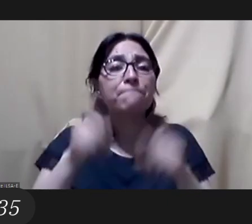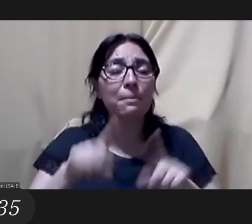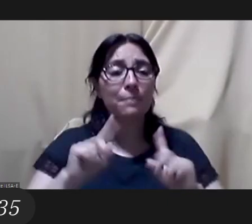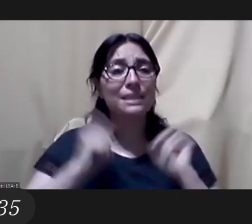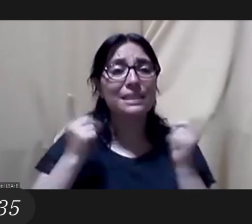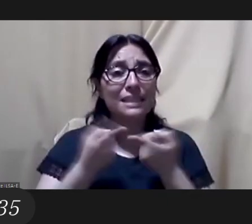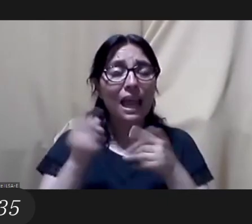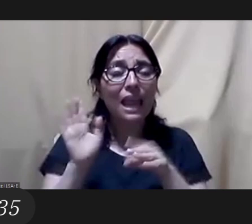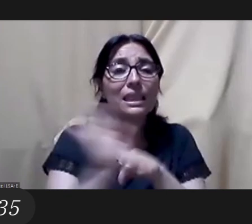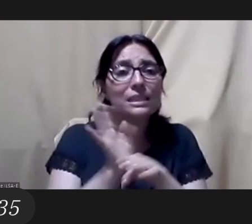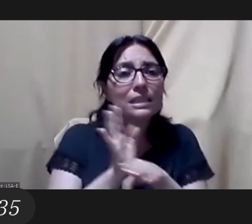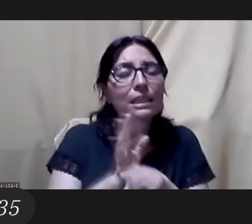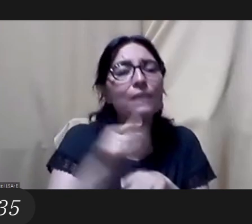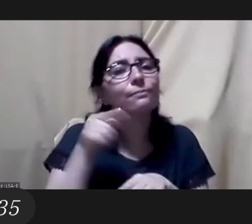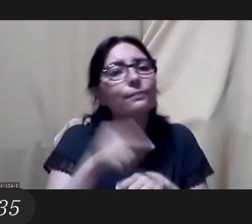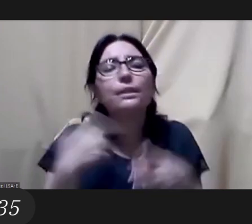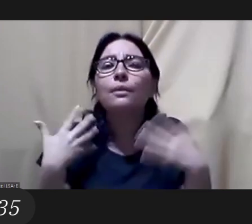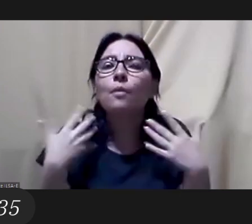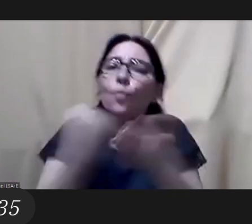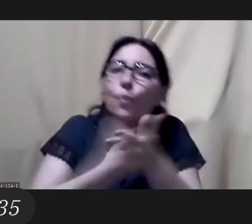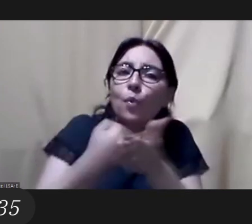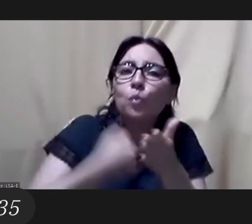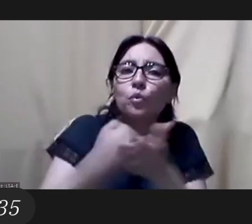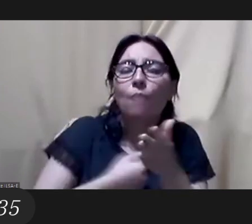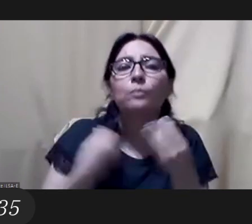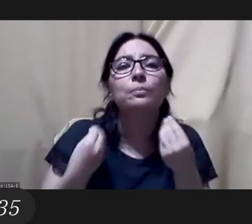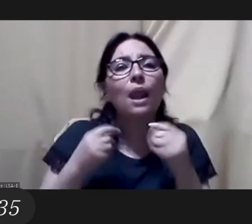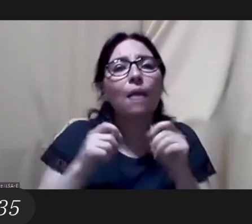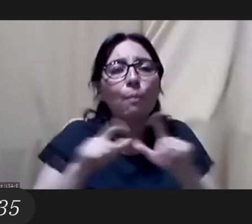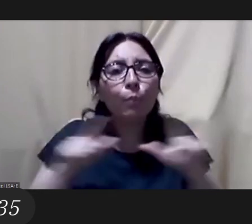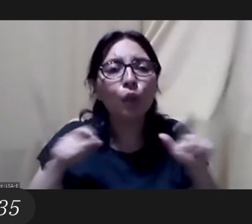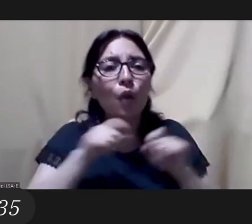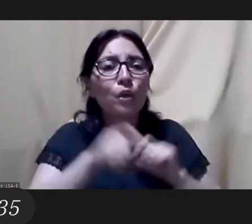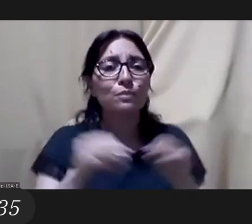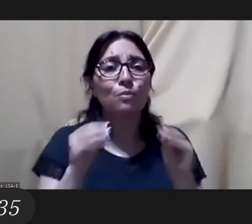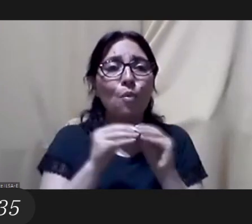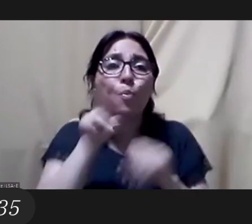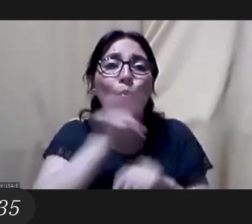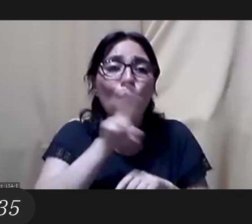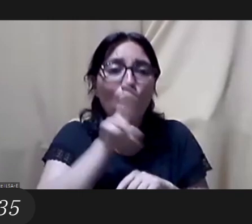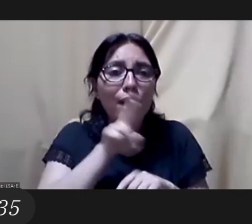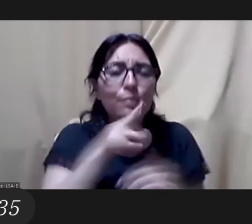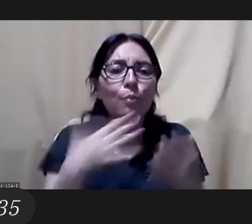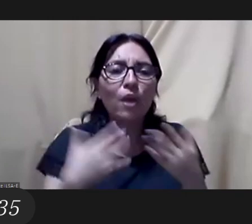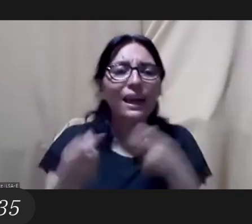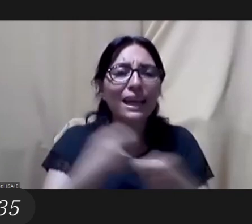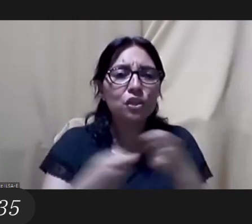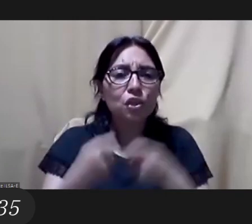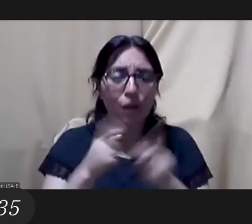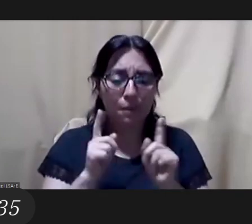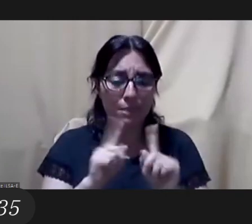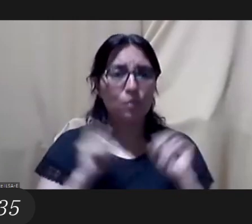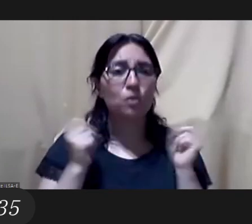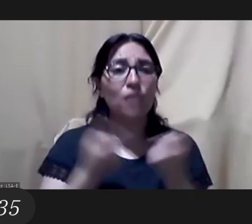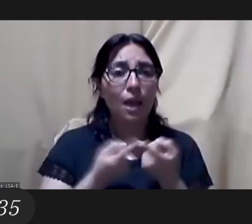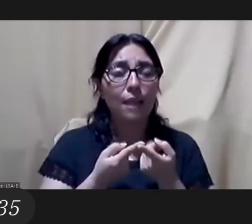in movie theaters we are fighting to have more women in